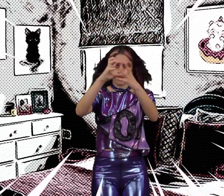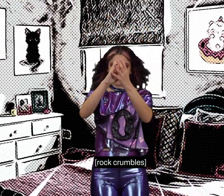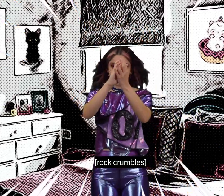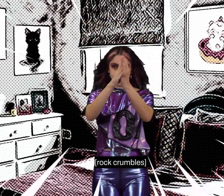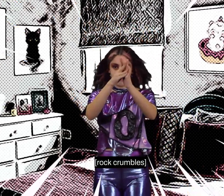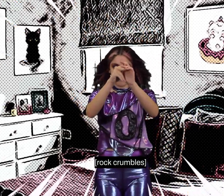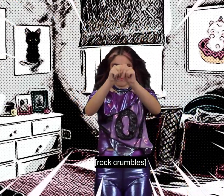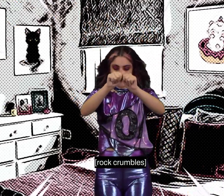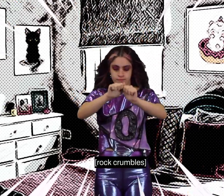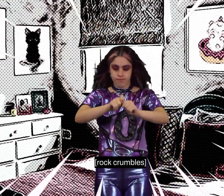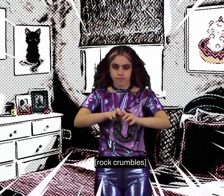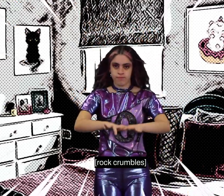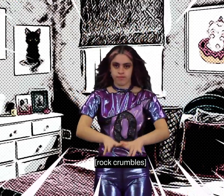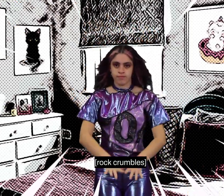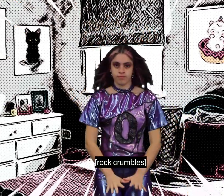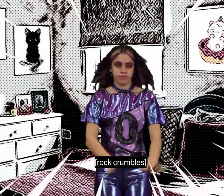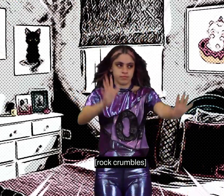you'll you See Bye-bye.